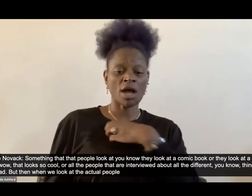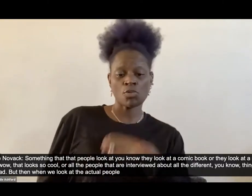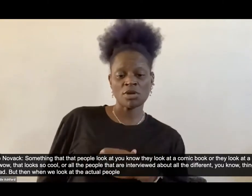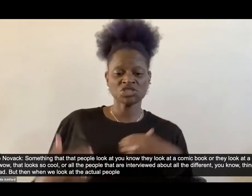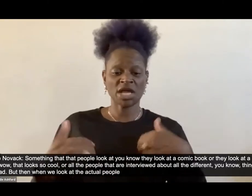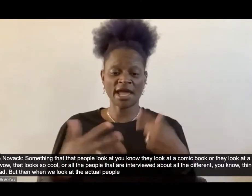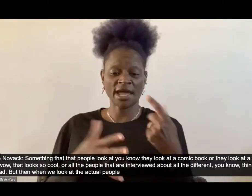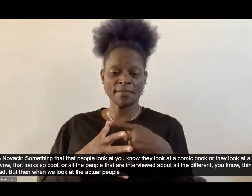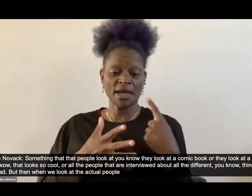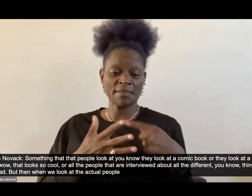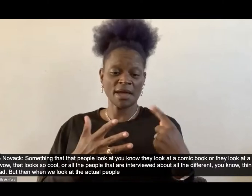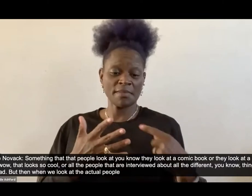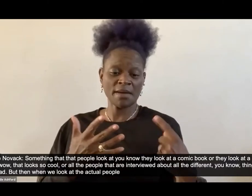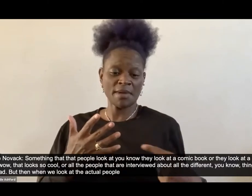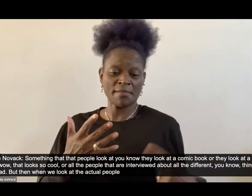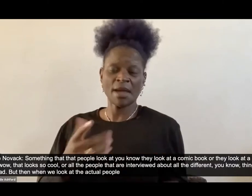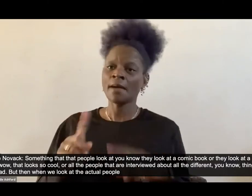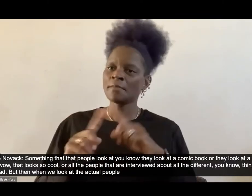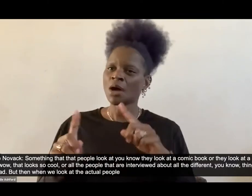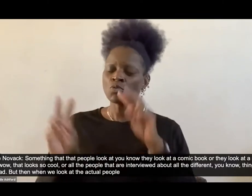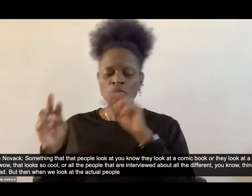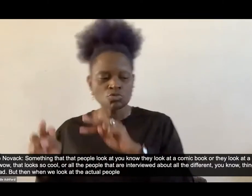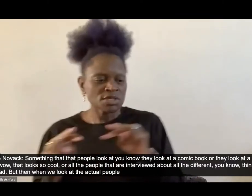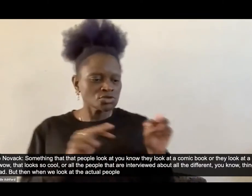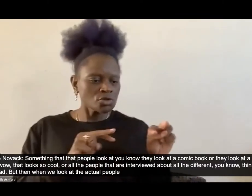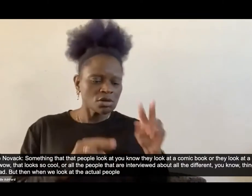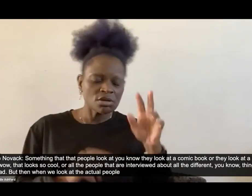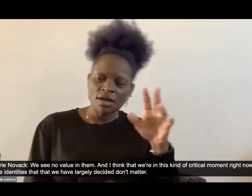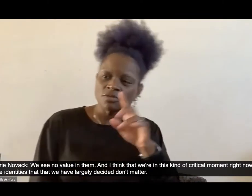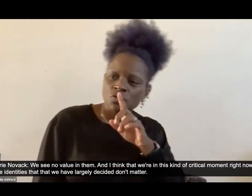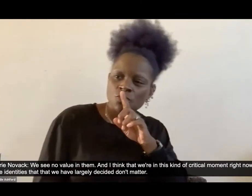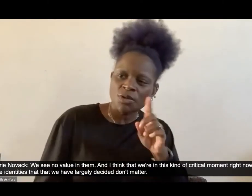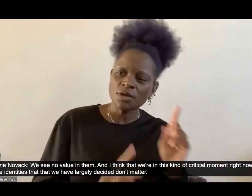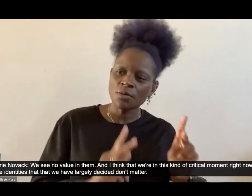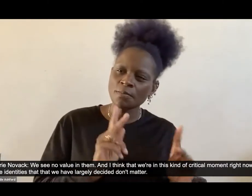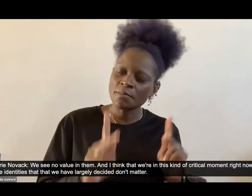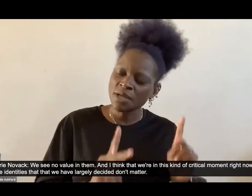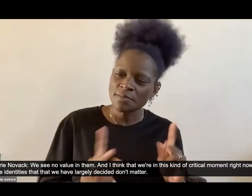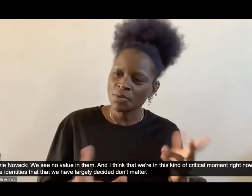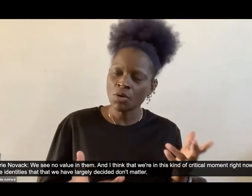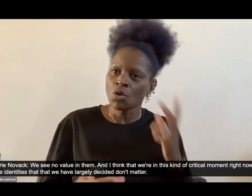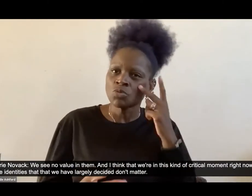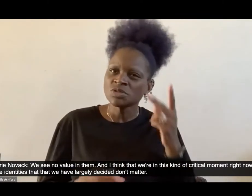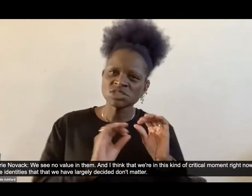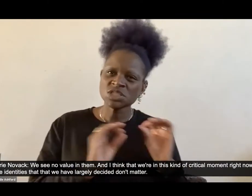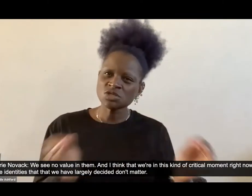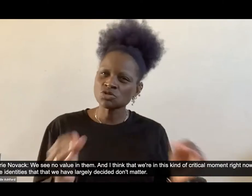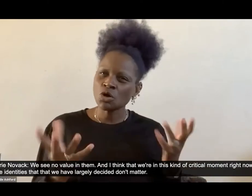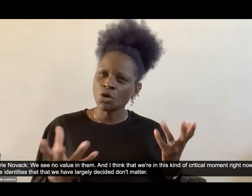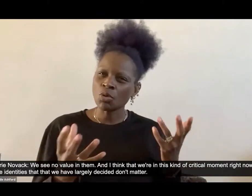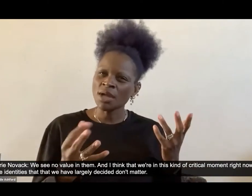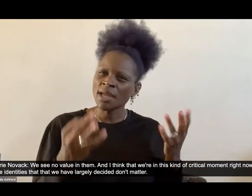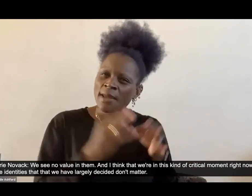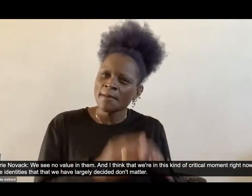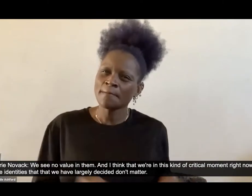Um, but then when we look at the actual people, uh, we see no value in them. And I think that we're in this kind of